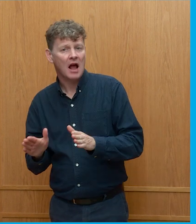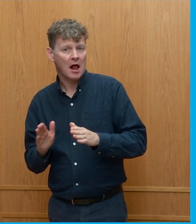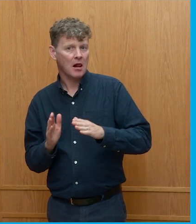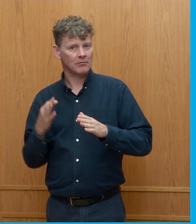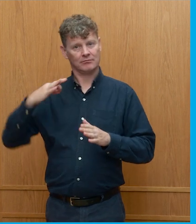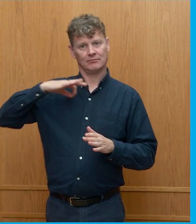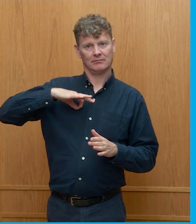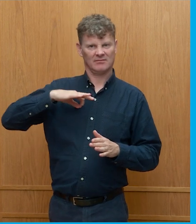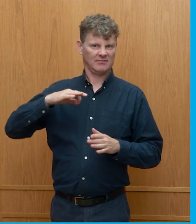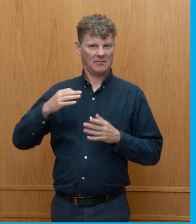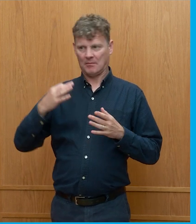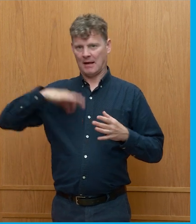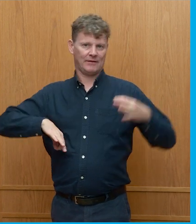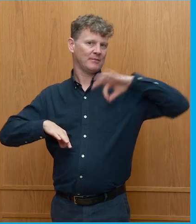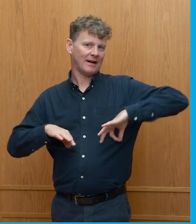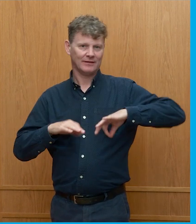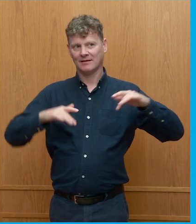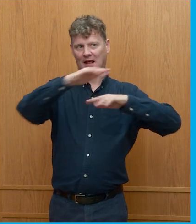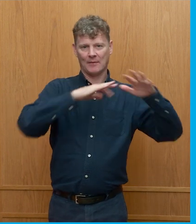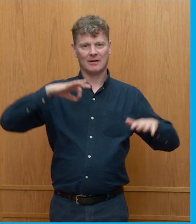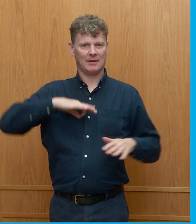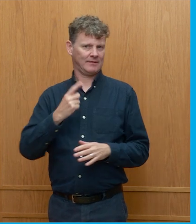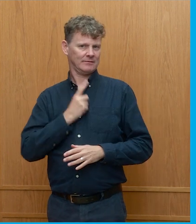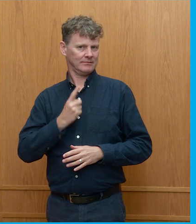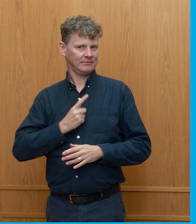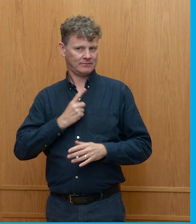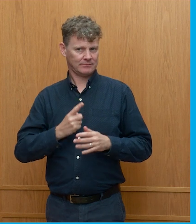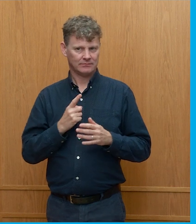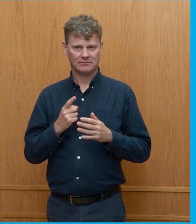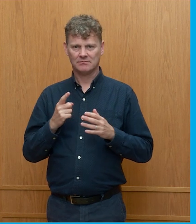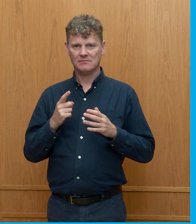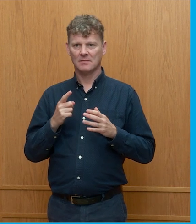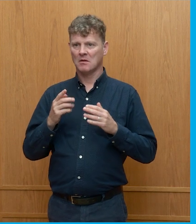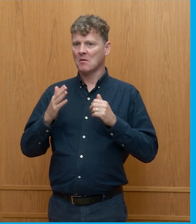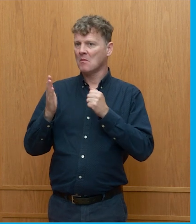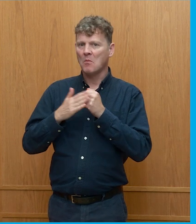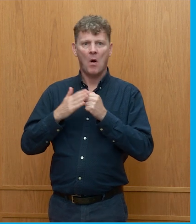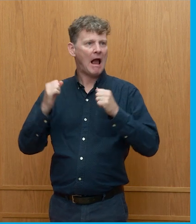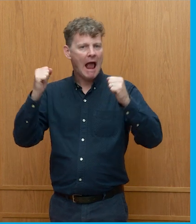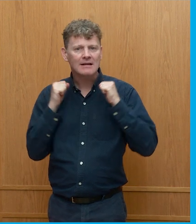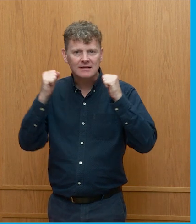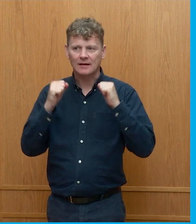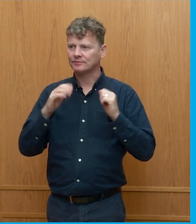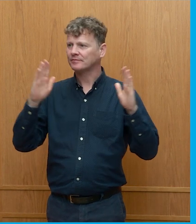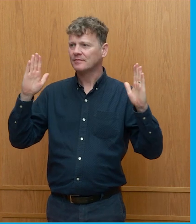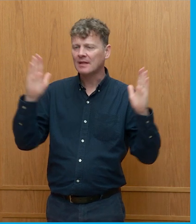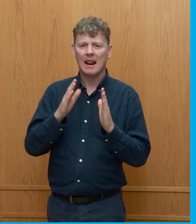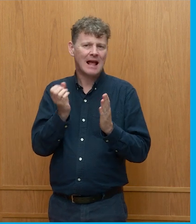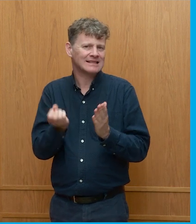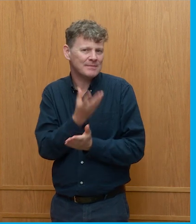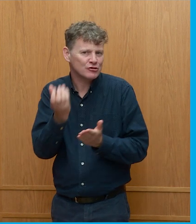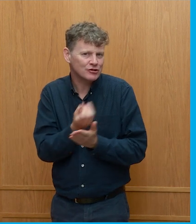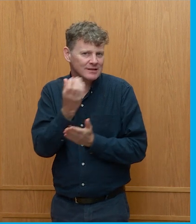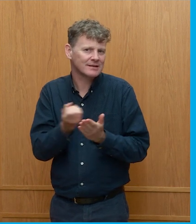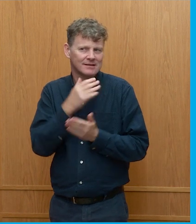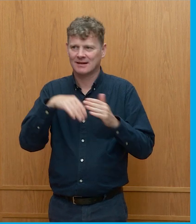a secondary benefit, in that more active travel is more exercise, less emissions in our urban environments,